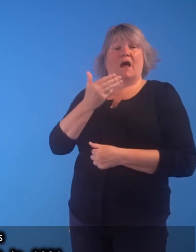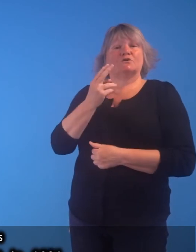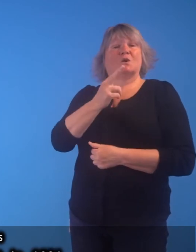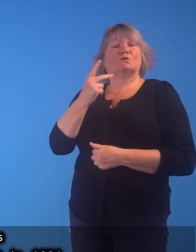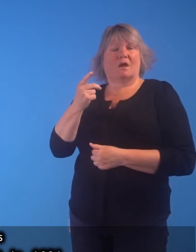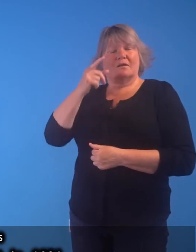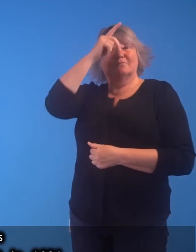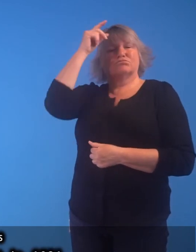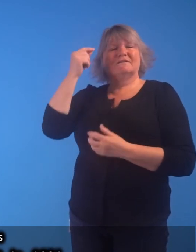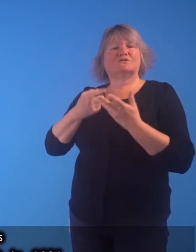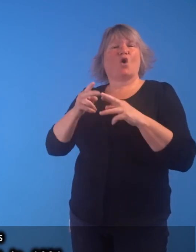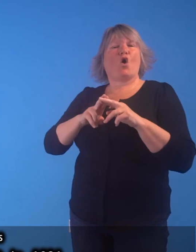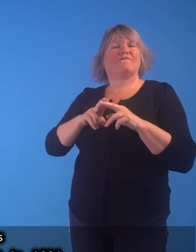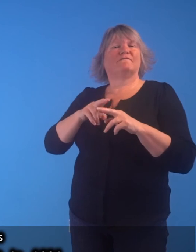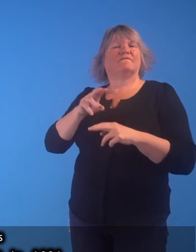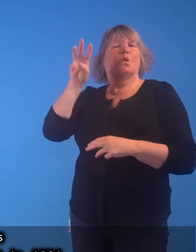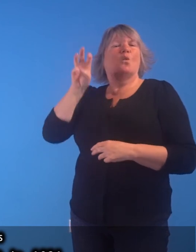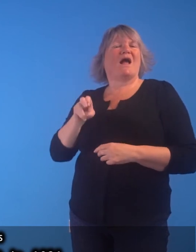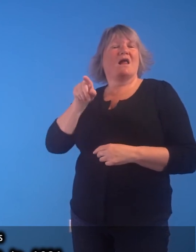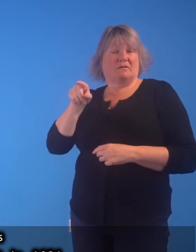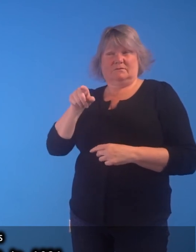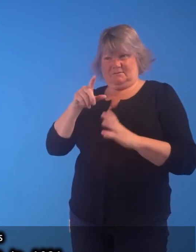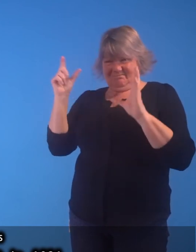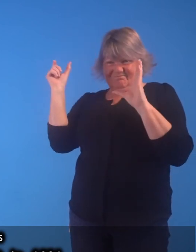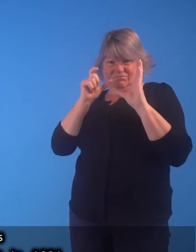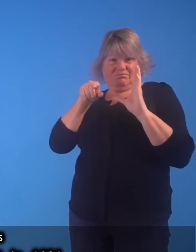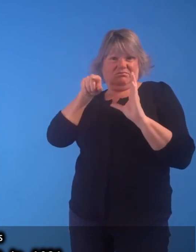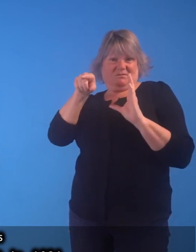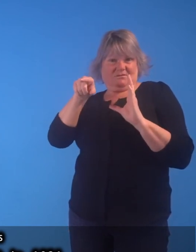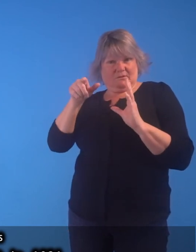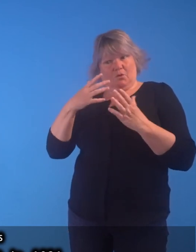Prince of Wales was photographed wearing a Fair Isle vest in 1921.